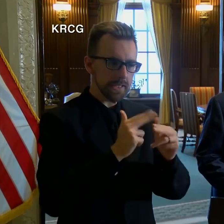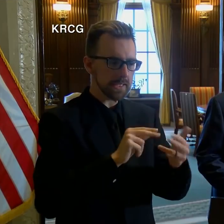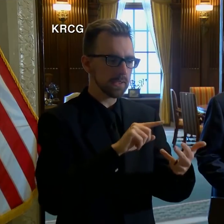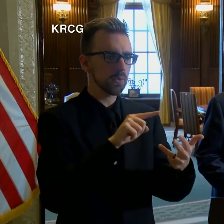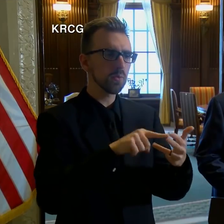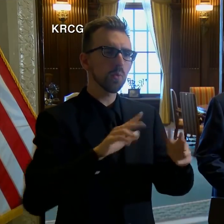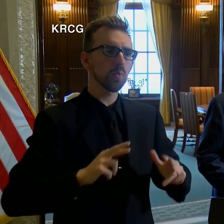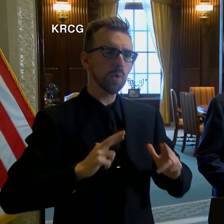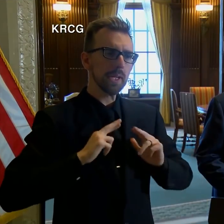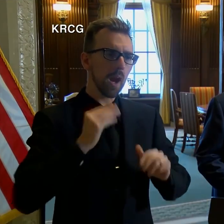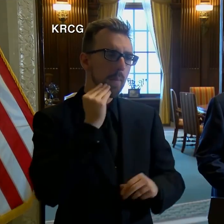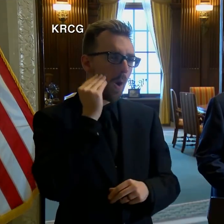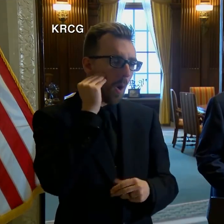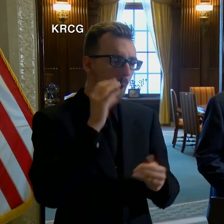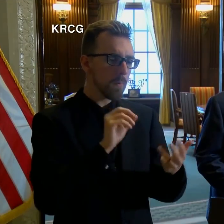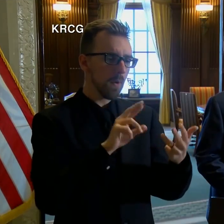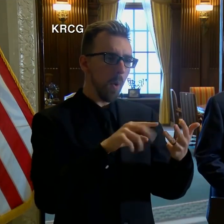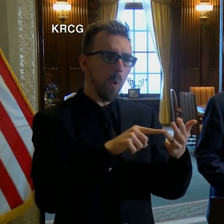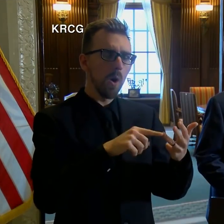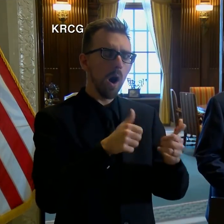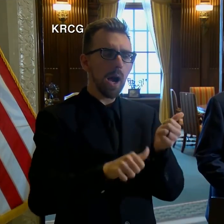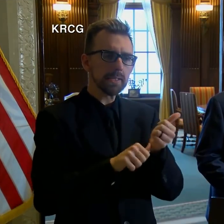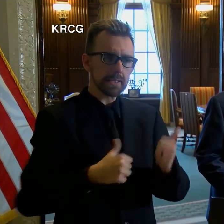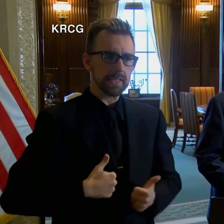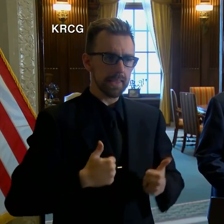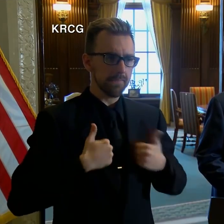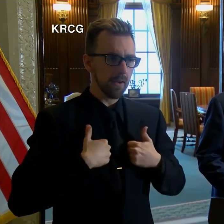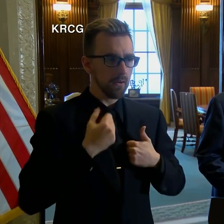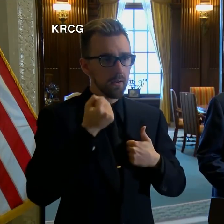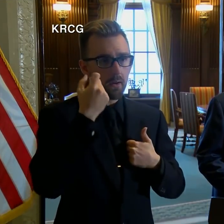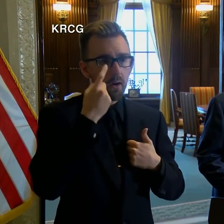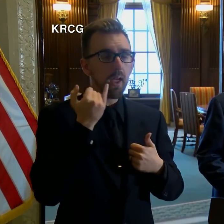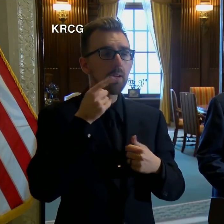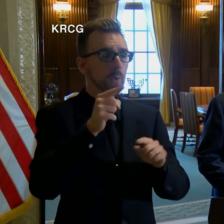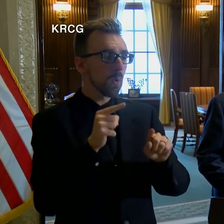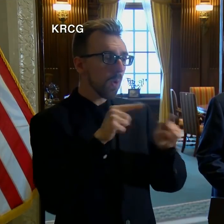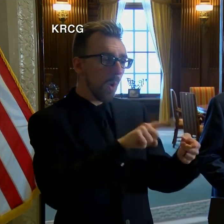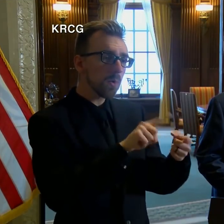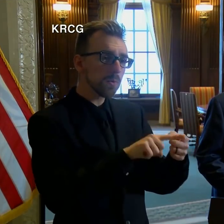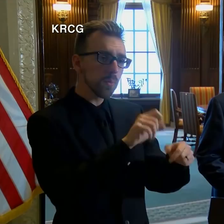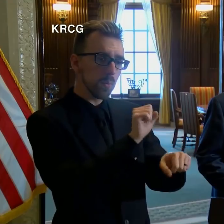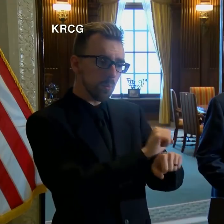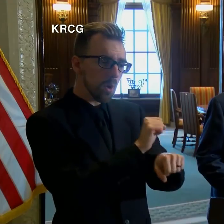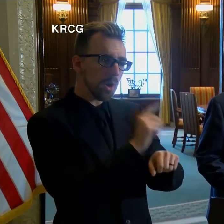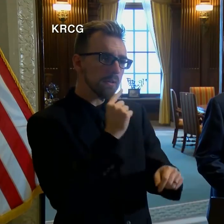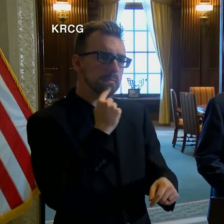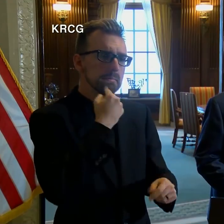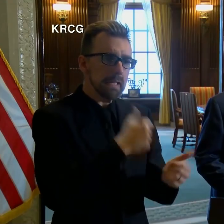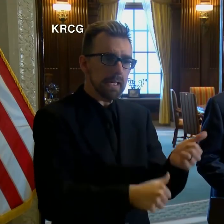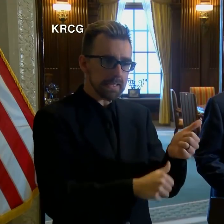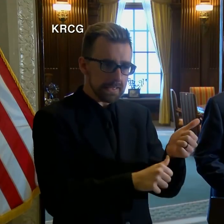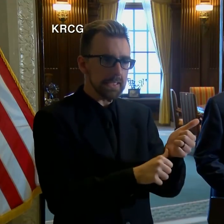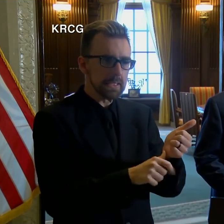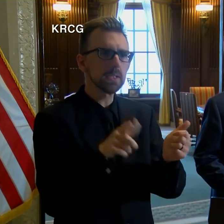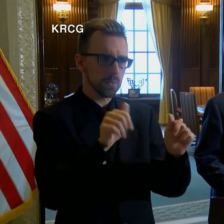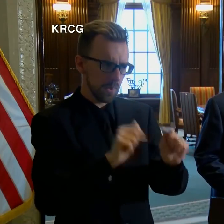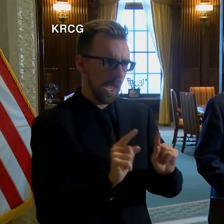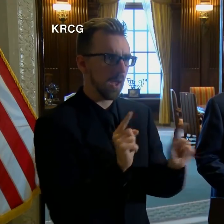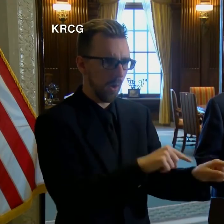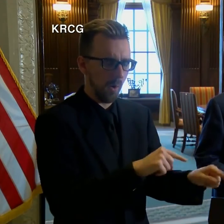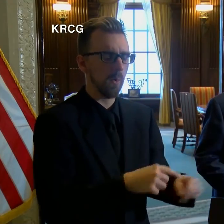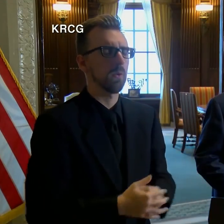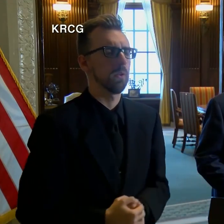or assisted living homes, unless to provide critical assistance. In accordance